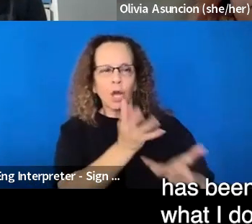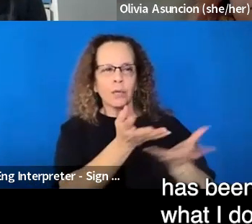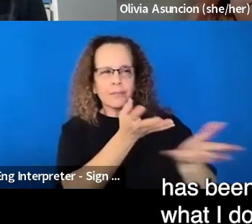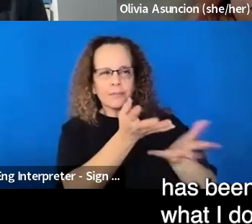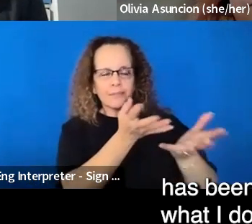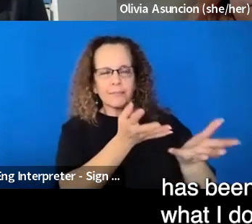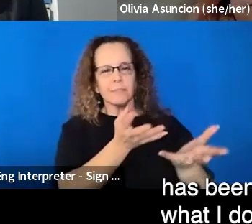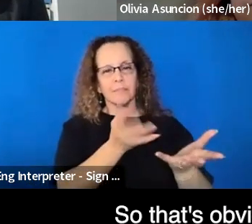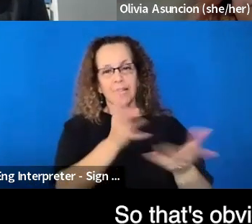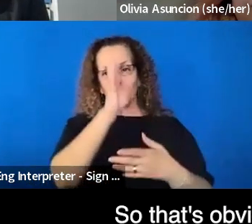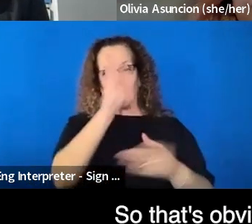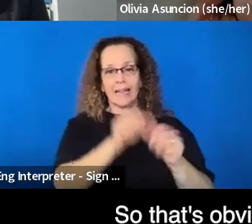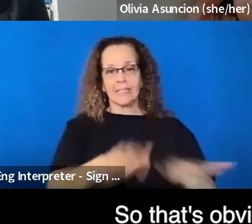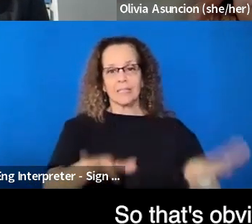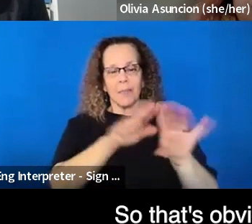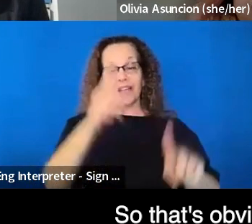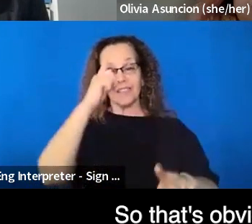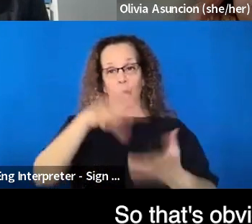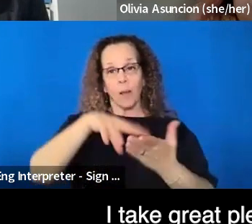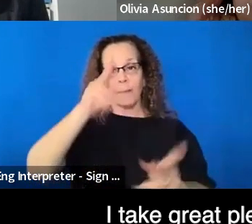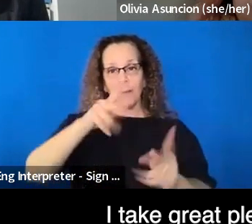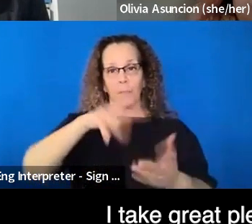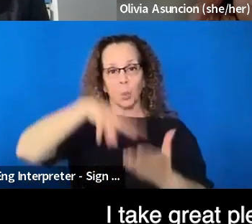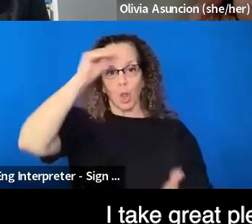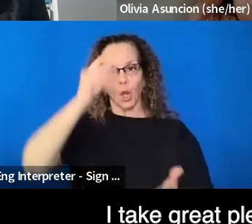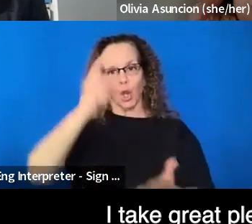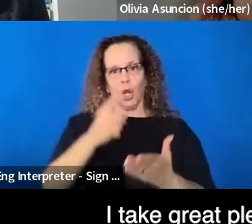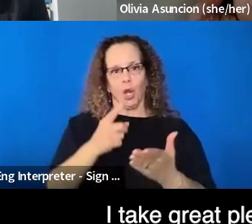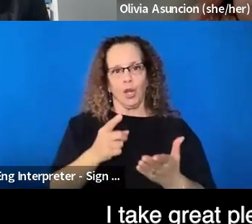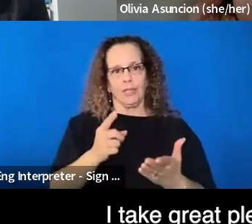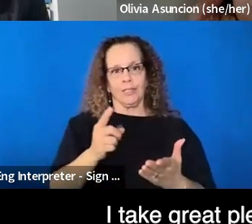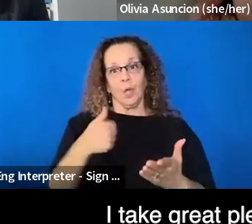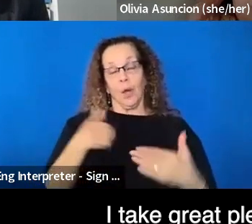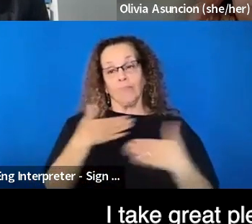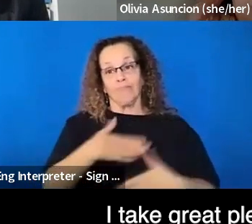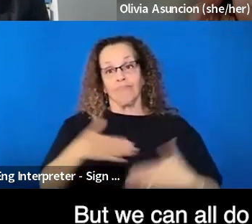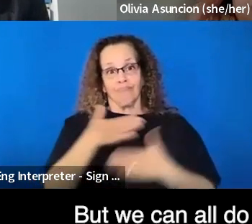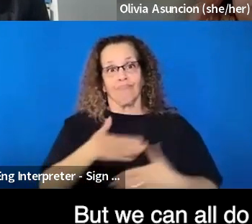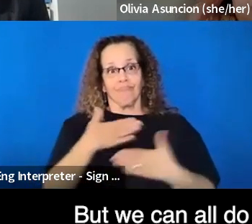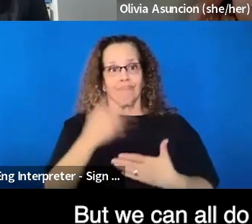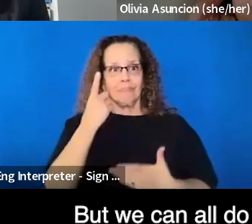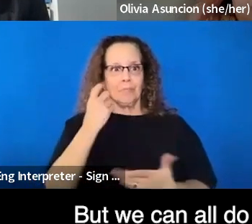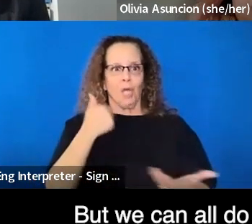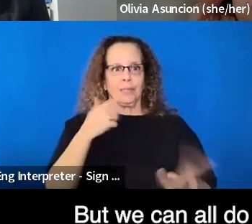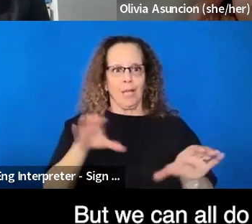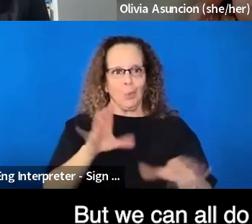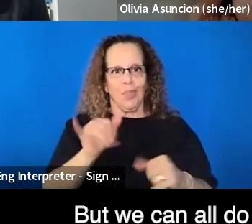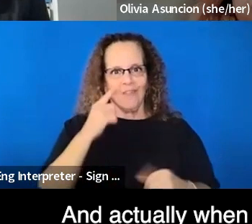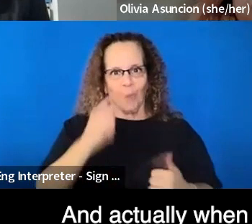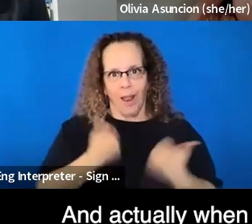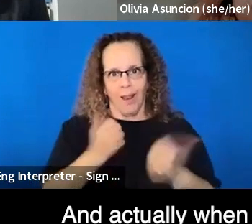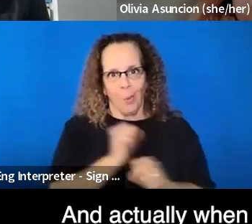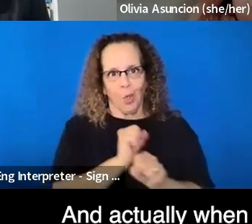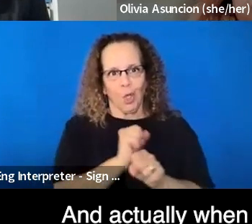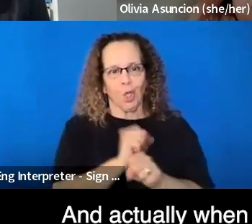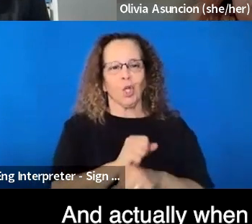has been, you know, what I do for a living. So that's obviously something I take great pleasure and joy in, but we can all do that in our own